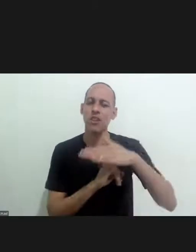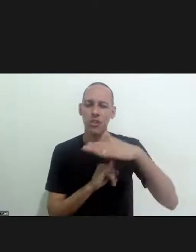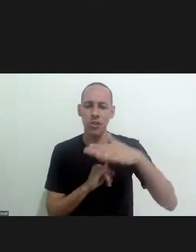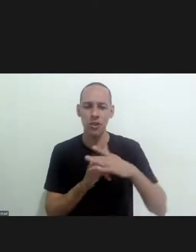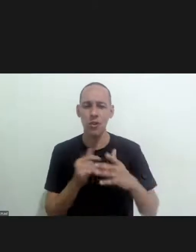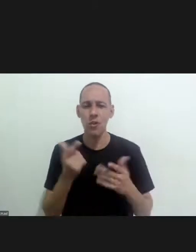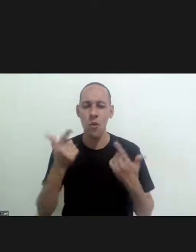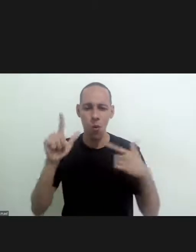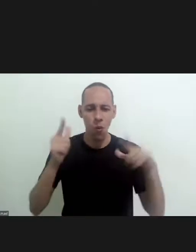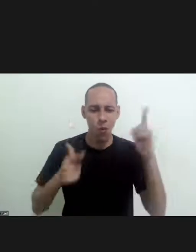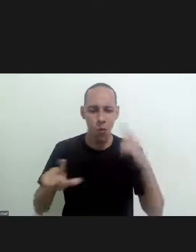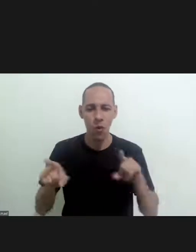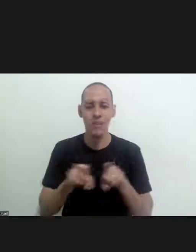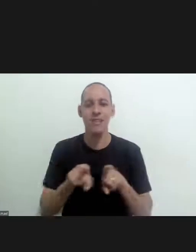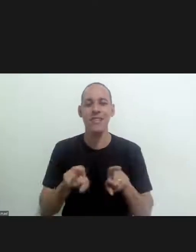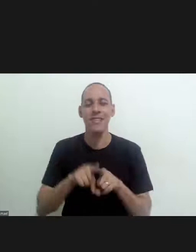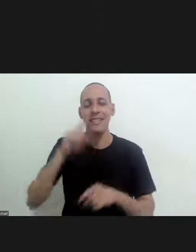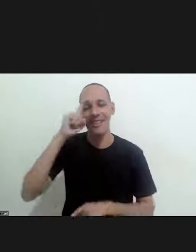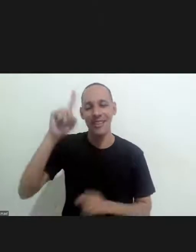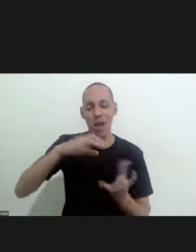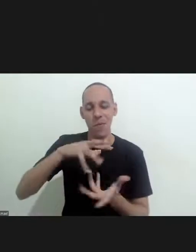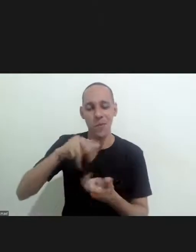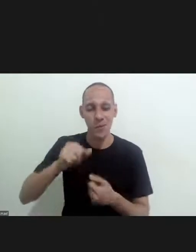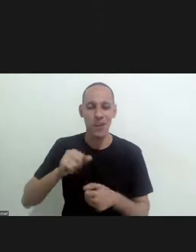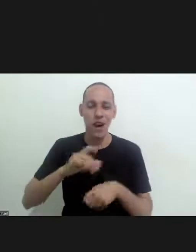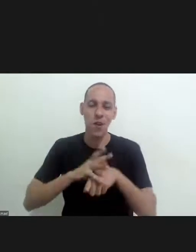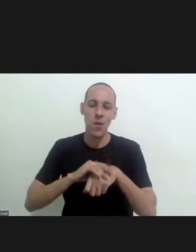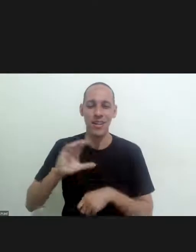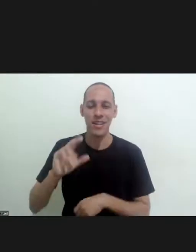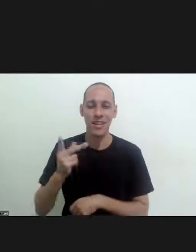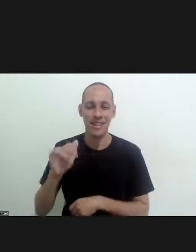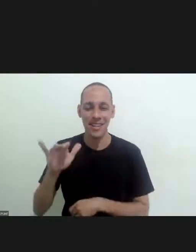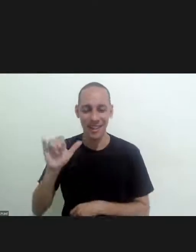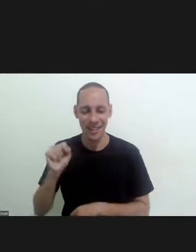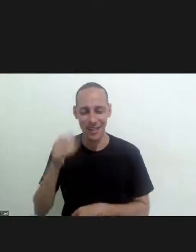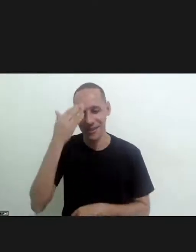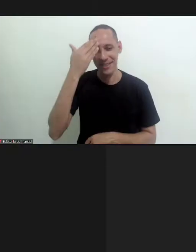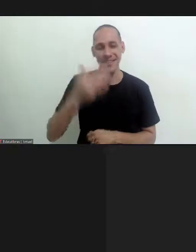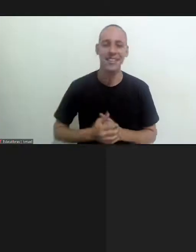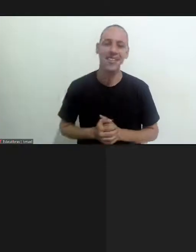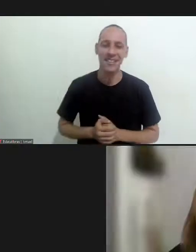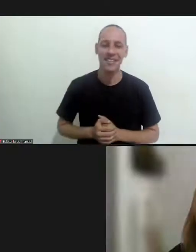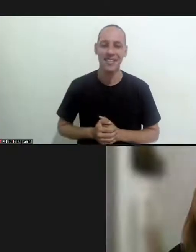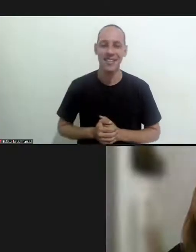Institutes on the World Chagas Day, Disease Day.